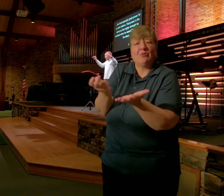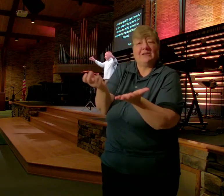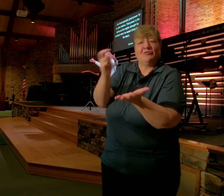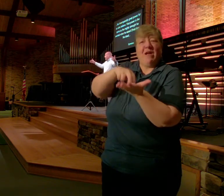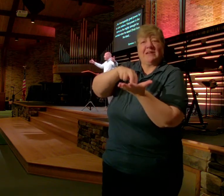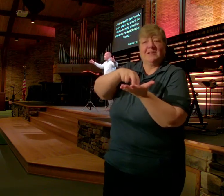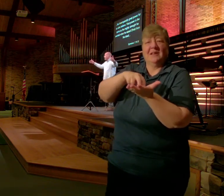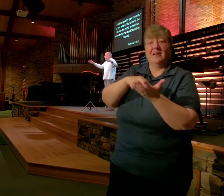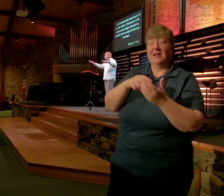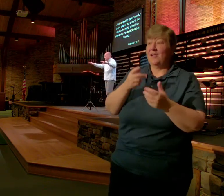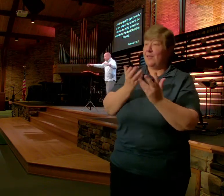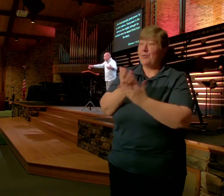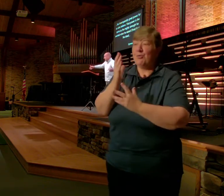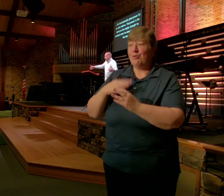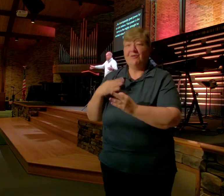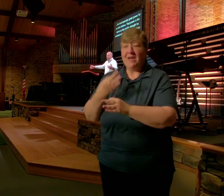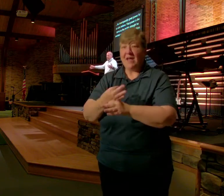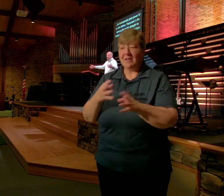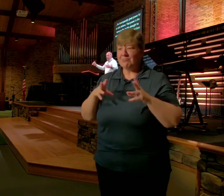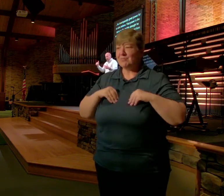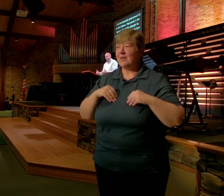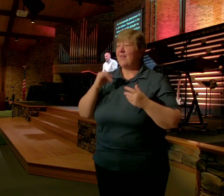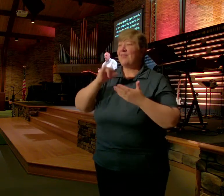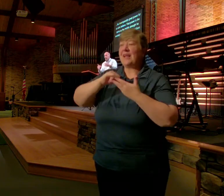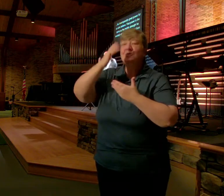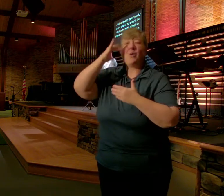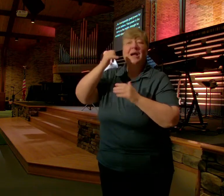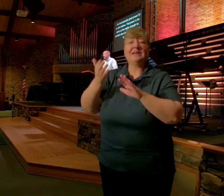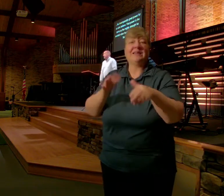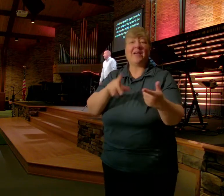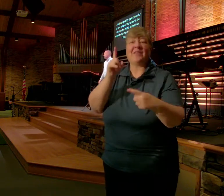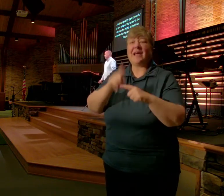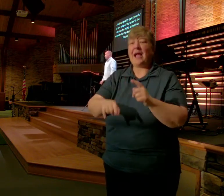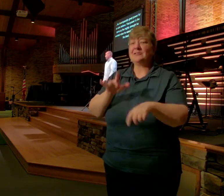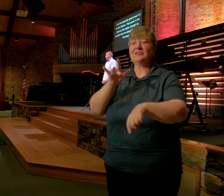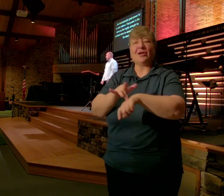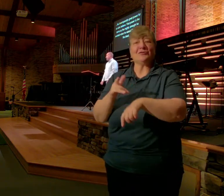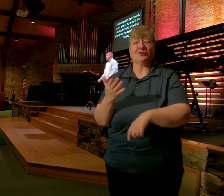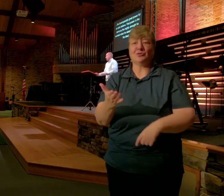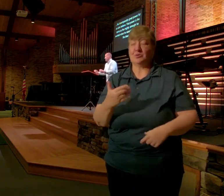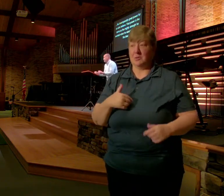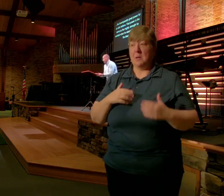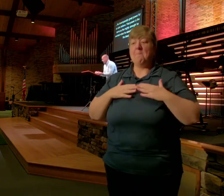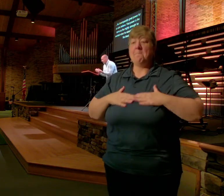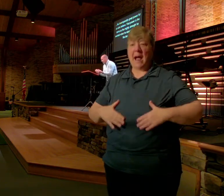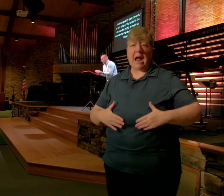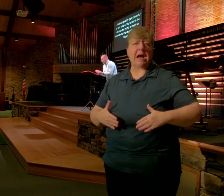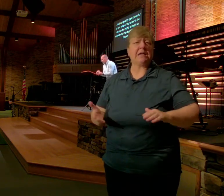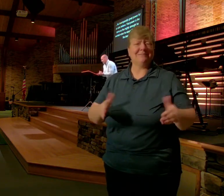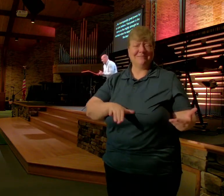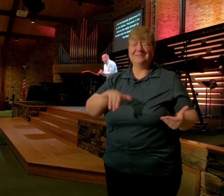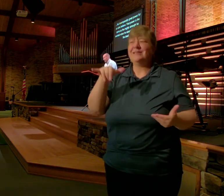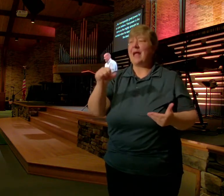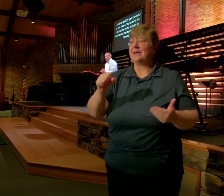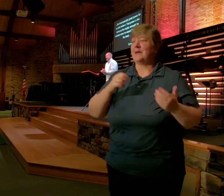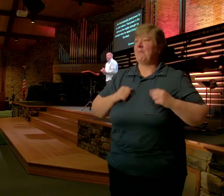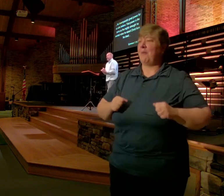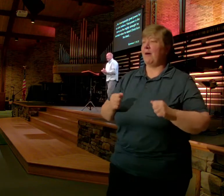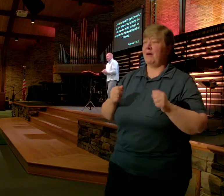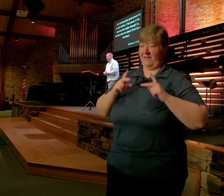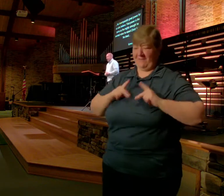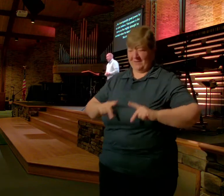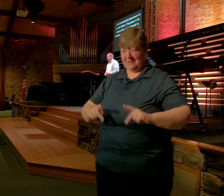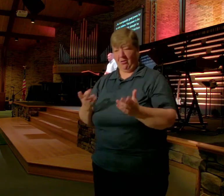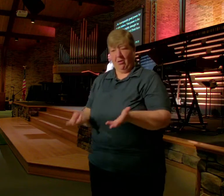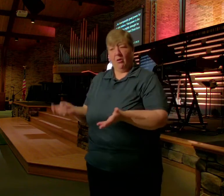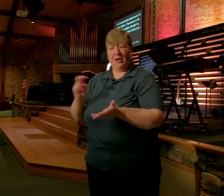already Are That's why Death Can't Touch You Yes One day We'll be Physically Resurrected But he's Already Resurrected You And death